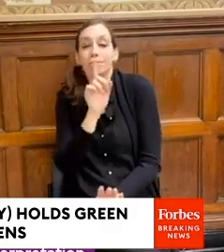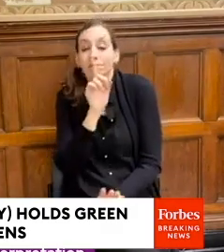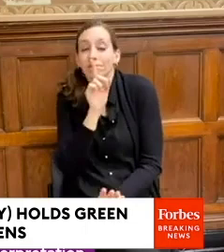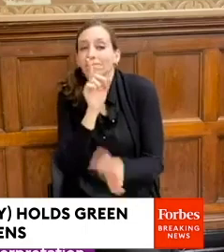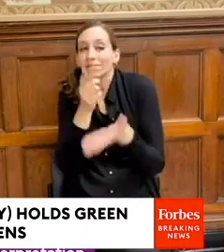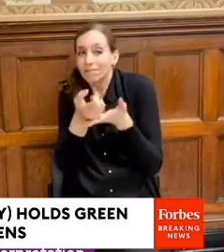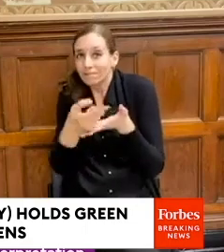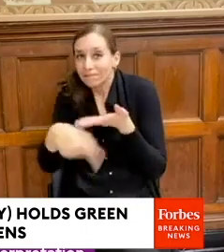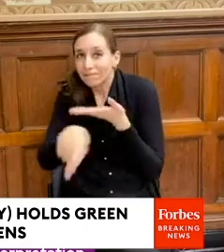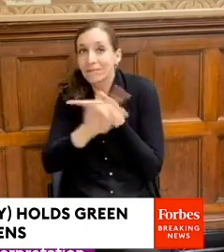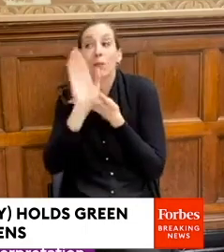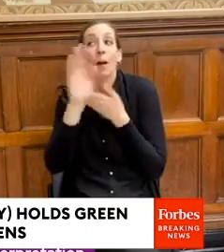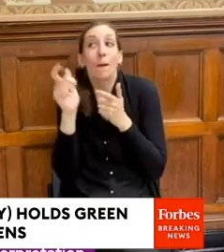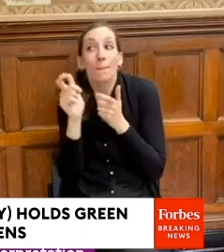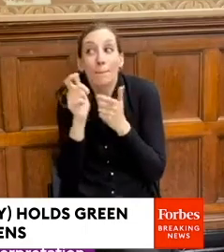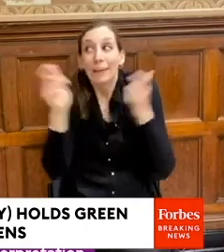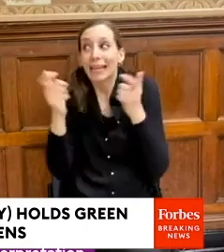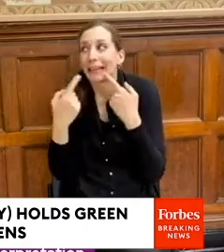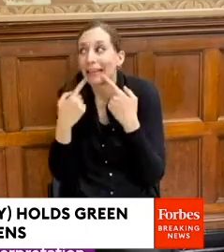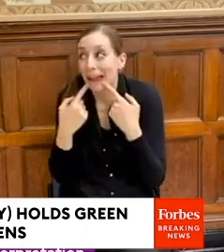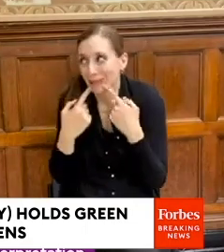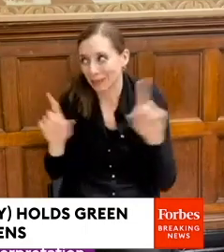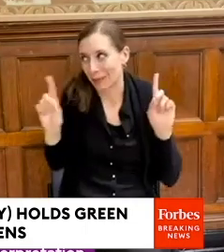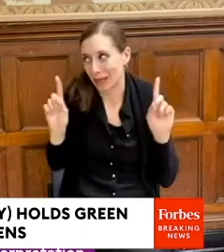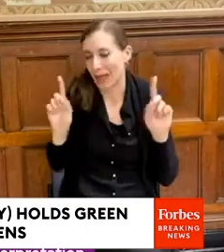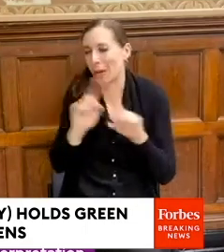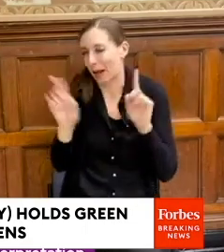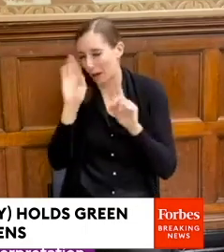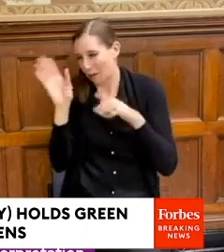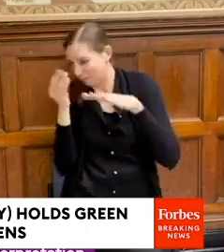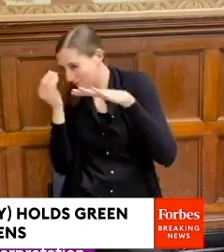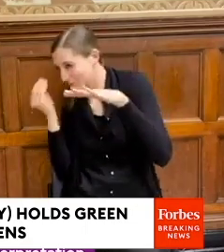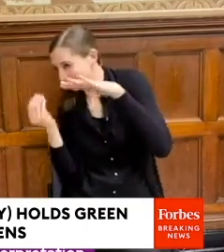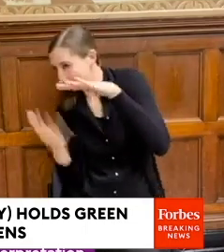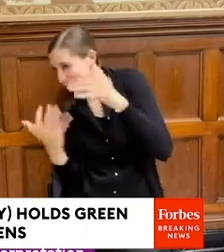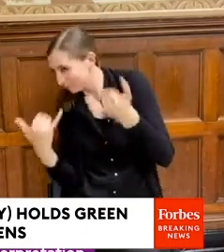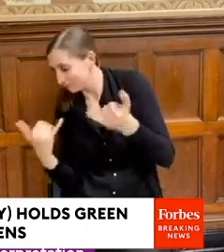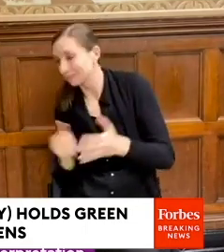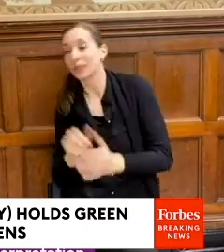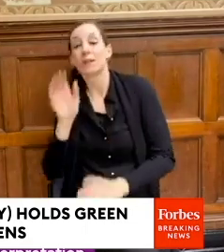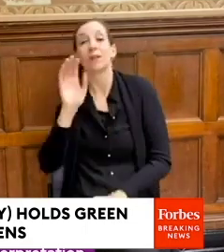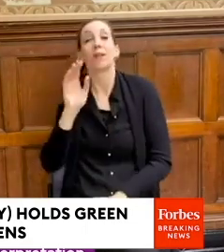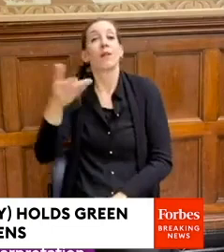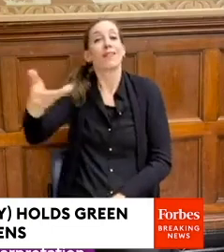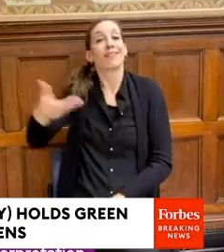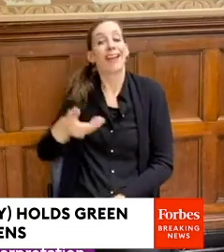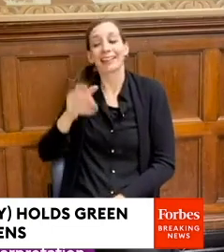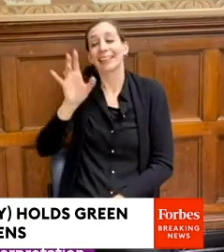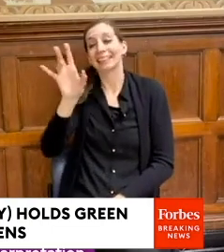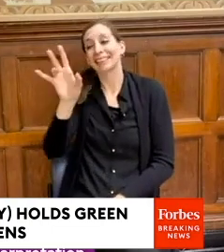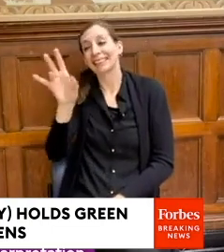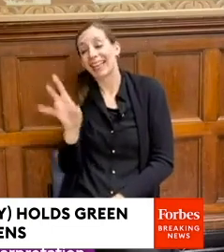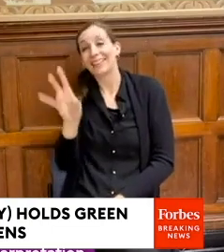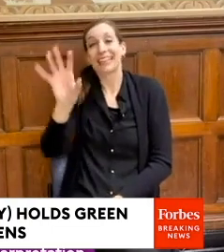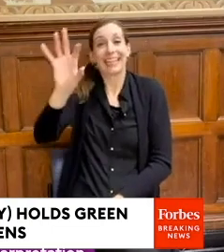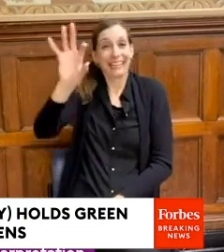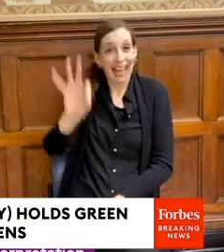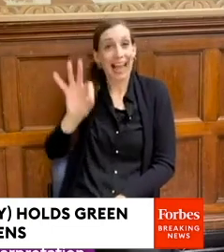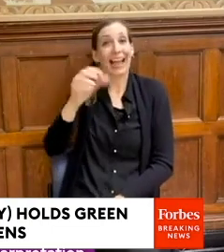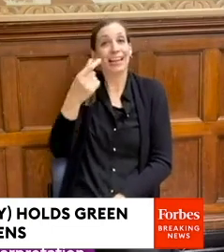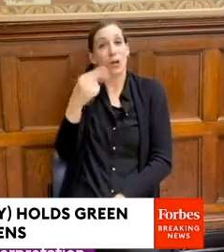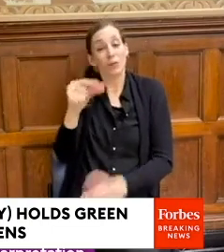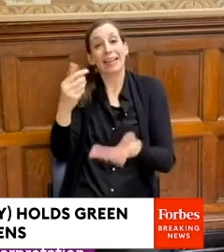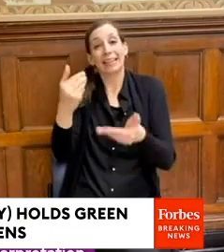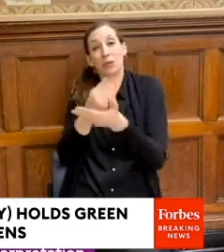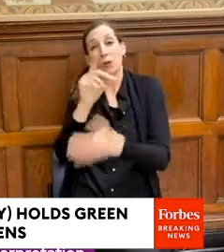this group right here, since this is our town hall. We've identified 79 Green New Deal projects across the United States.